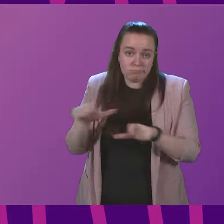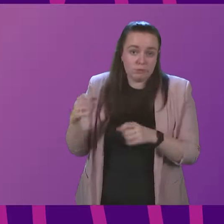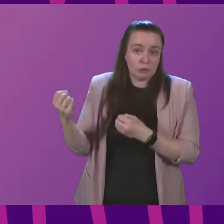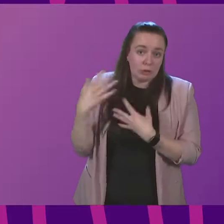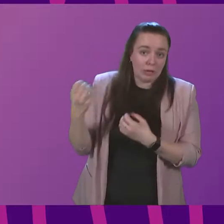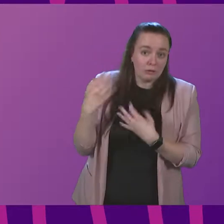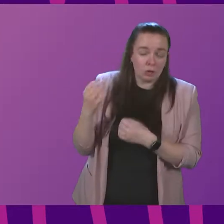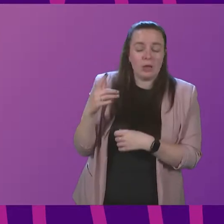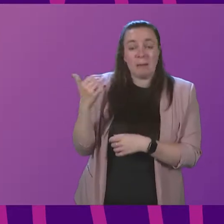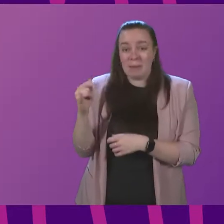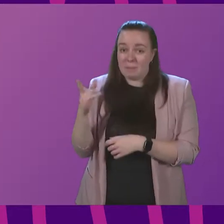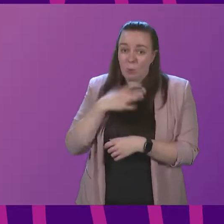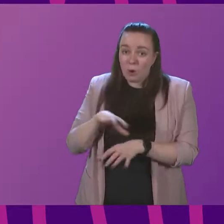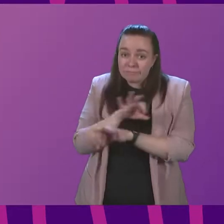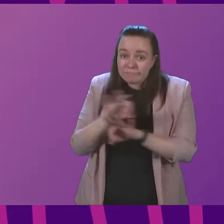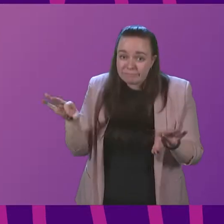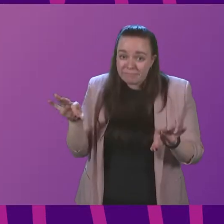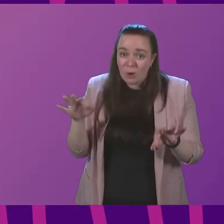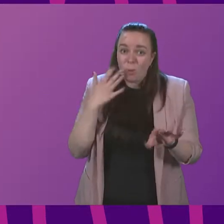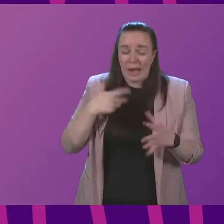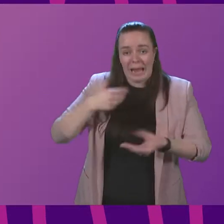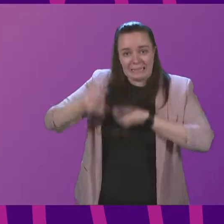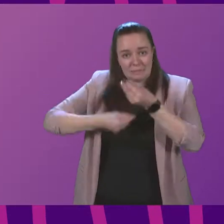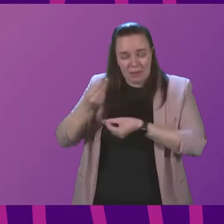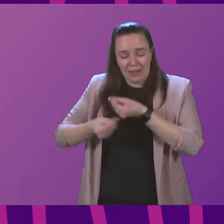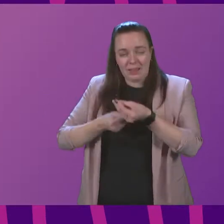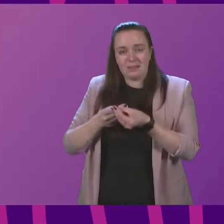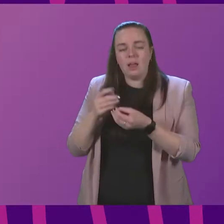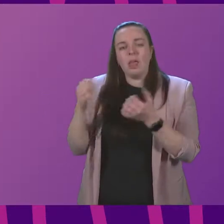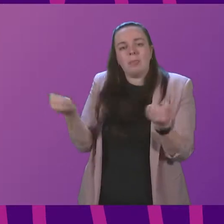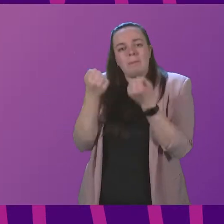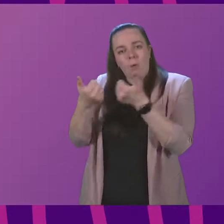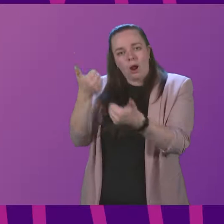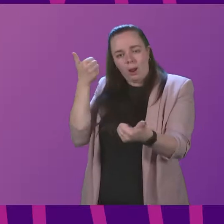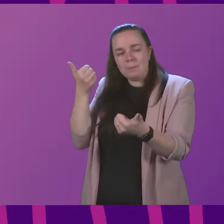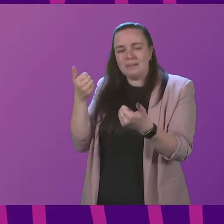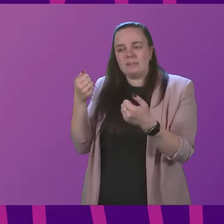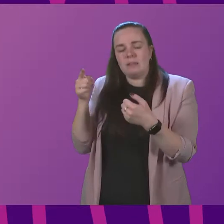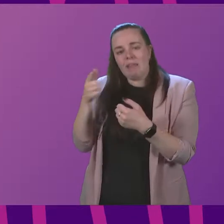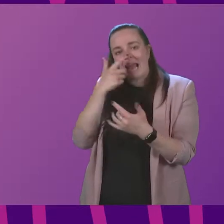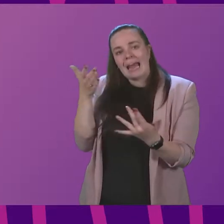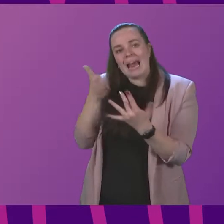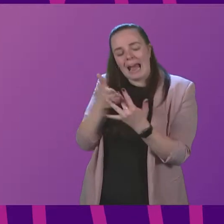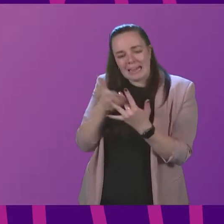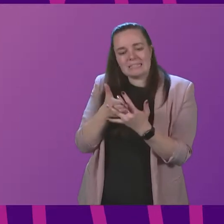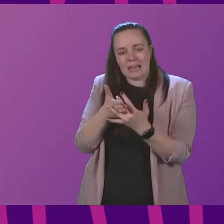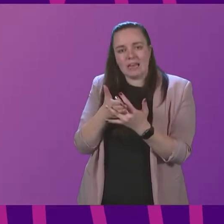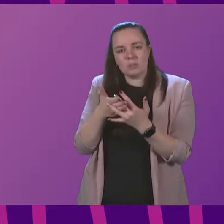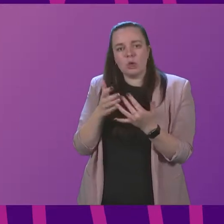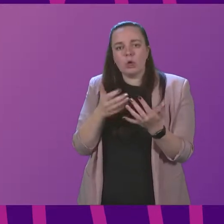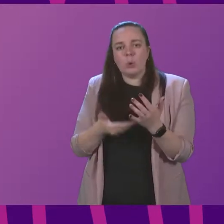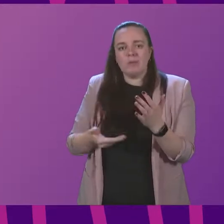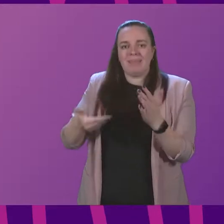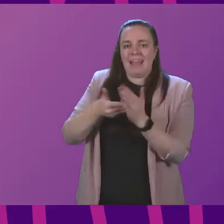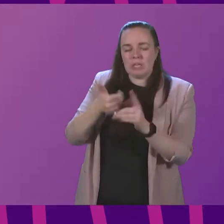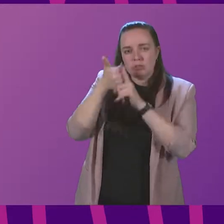he might want to stay silent for a moment while I explain the position. The power companies have access to mutual aid supplies